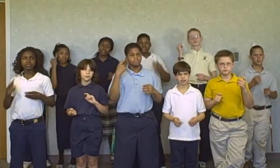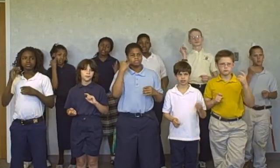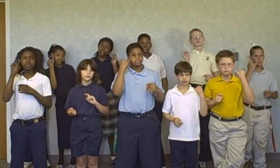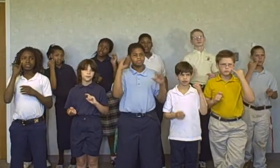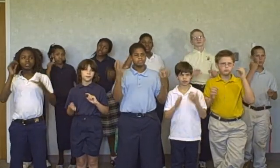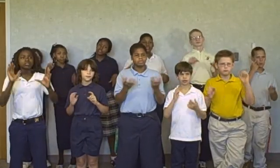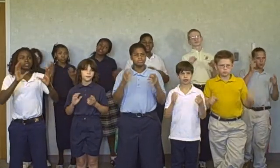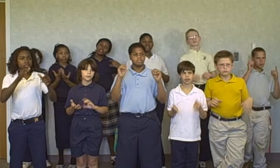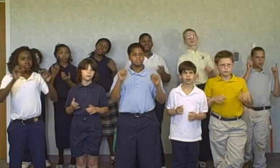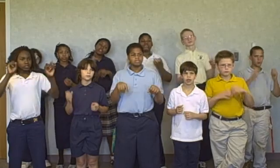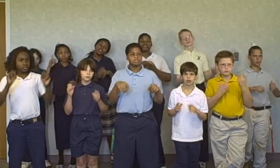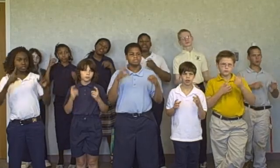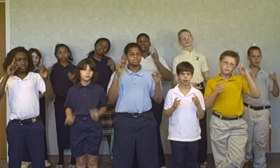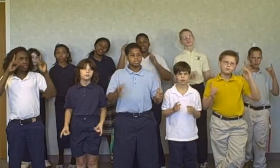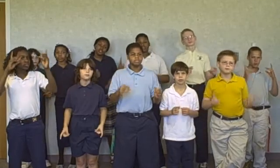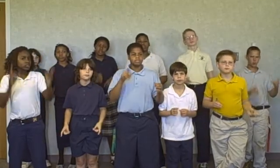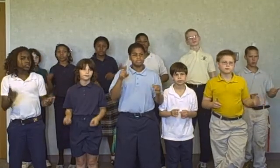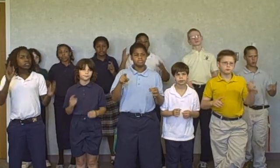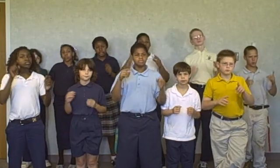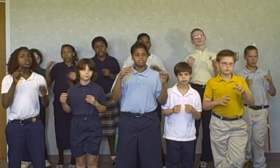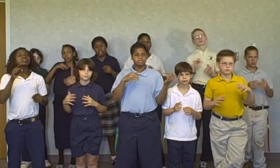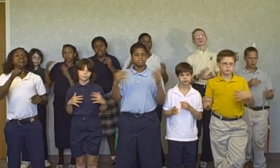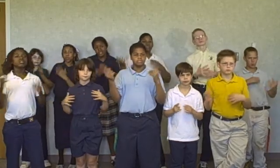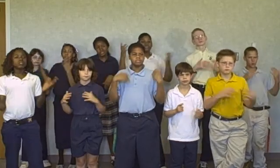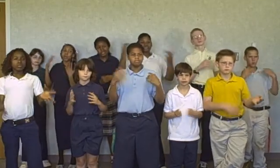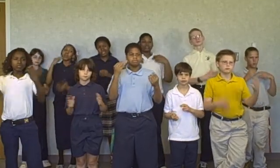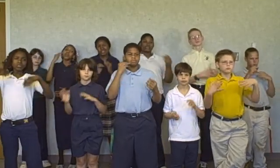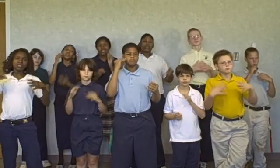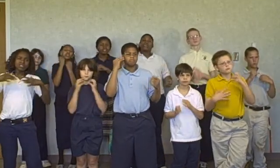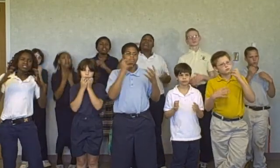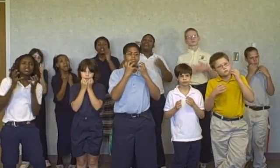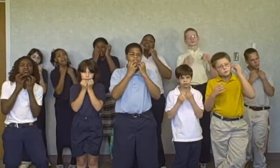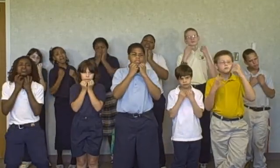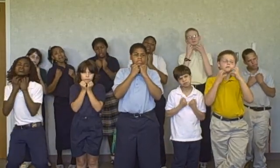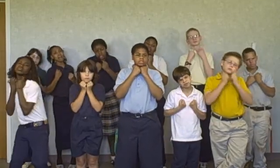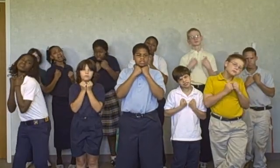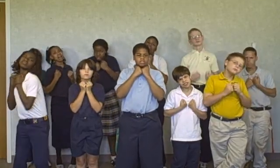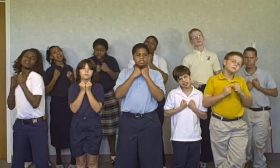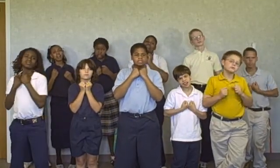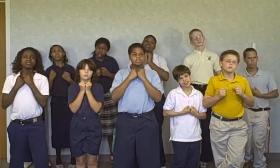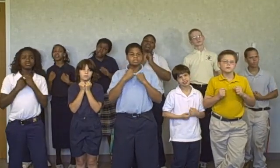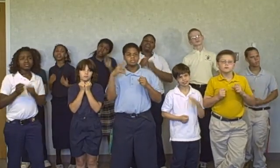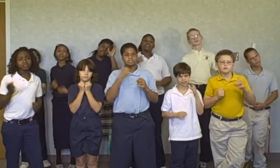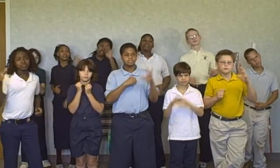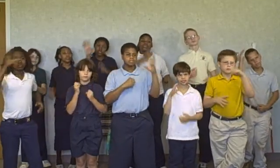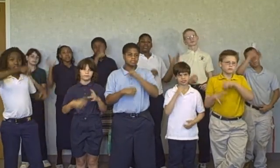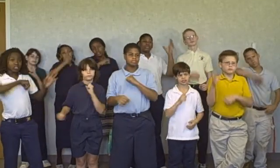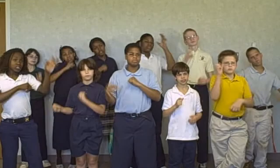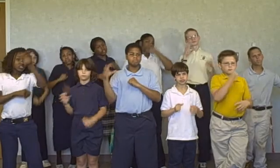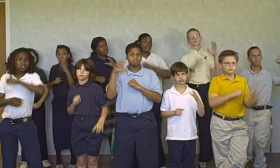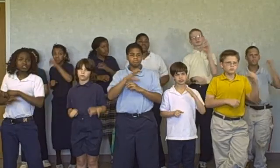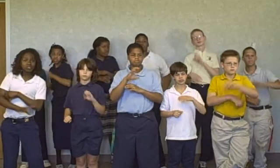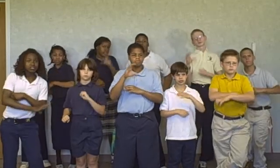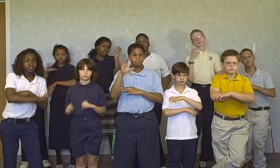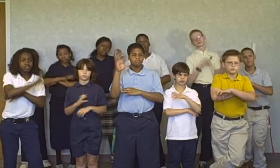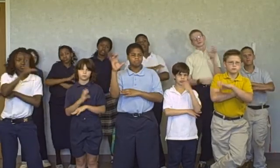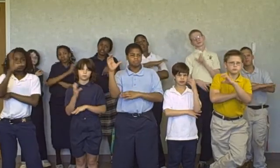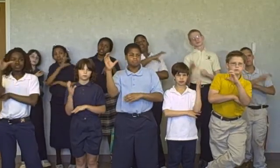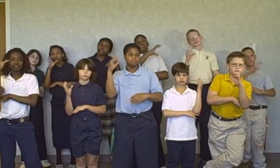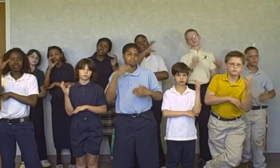if we had the power to bring our neighbors home from war. They would have never missed a Christmas, no